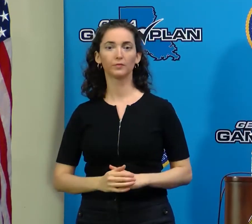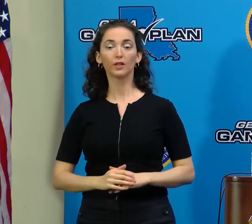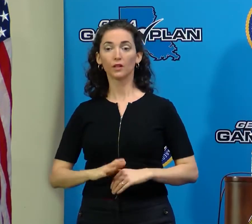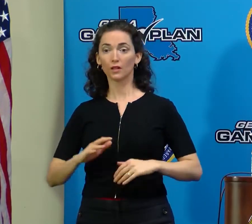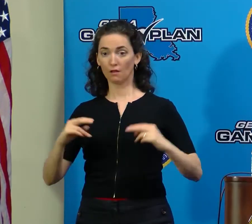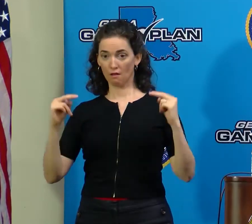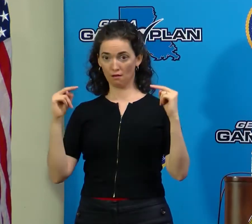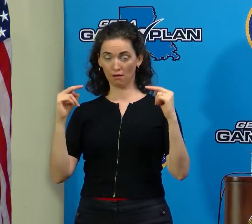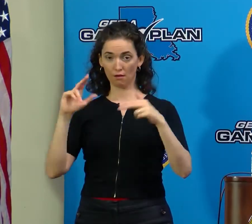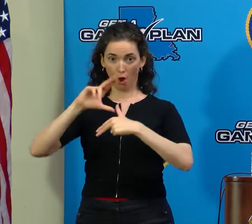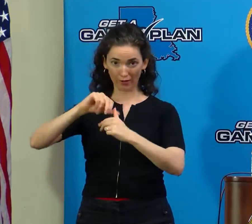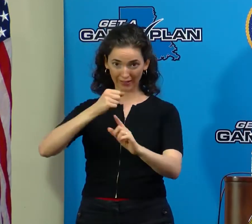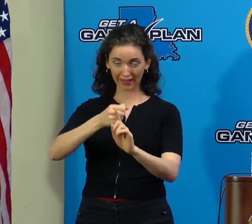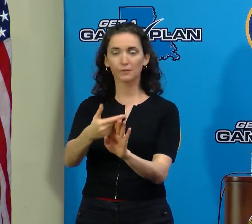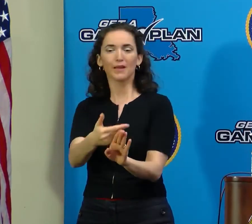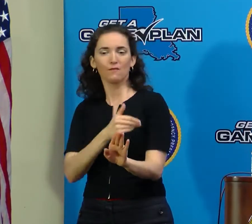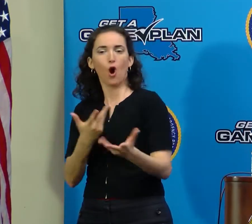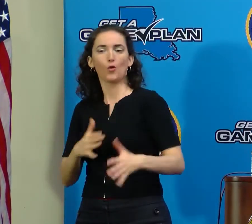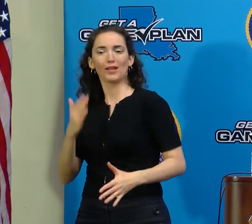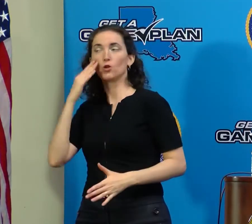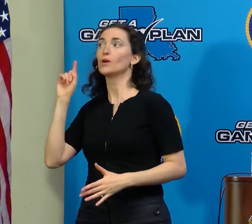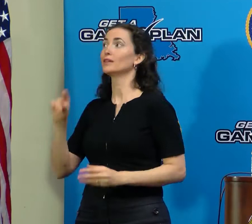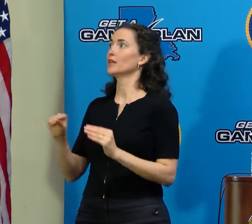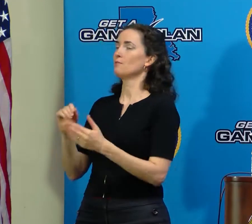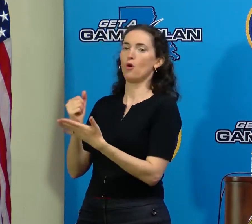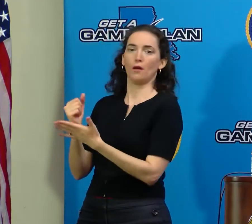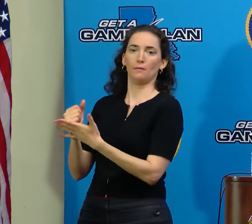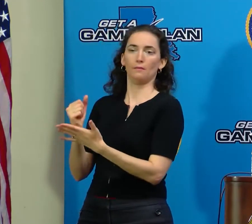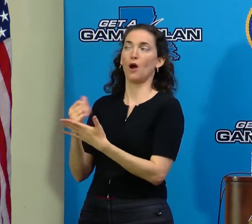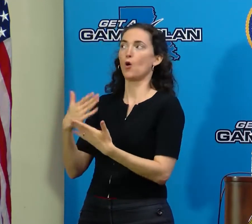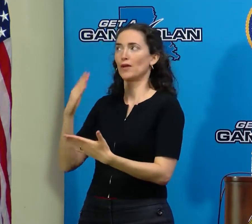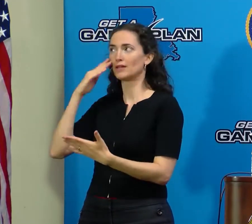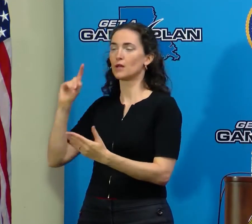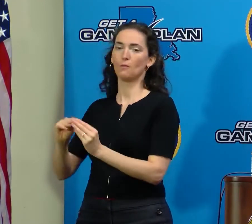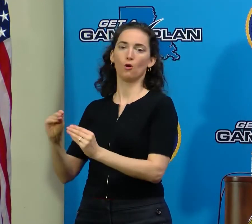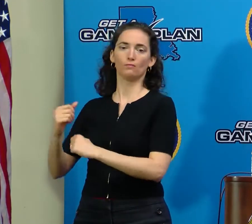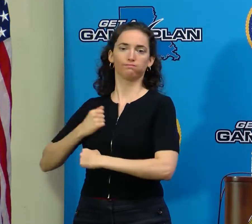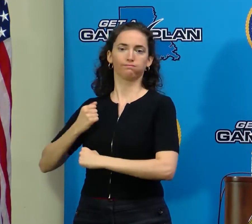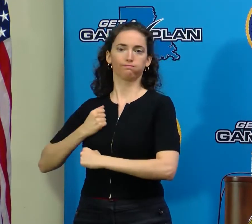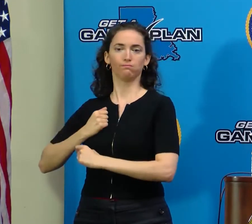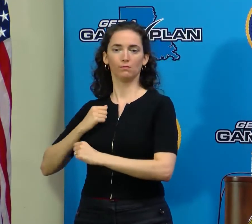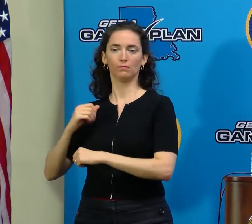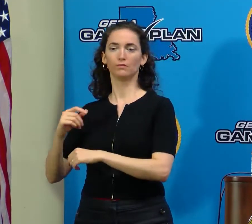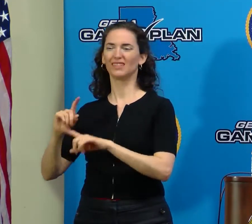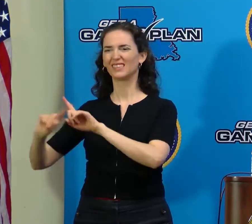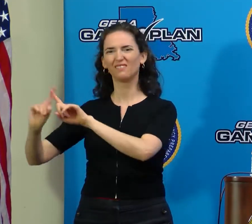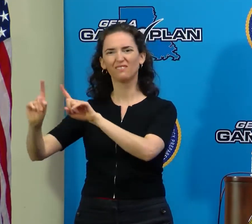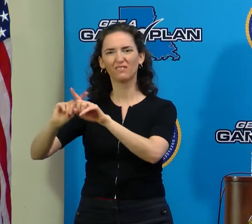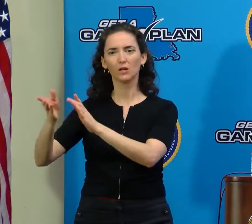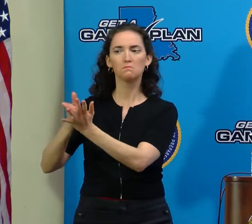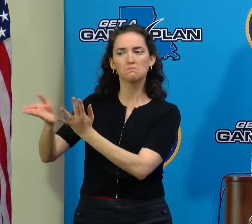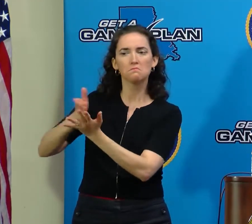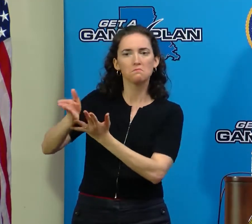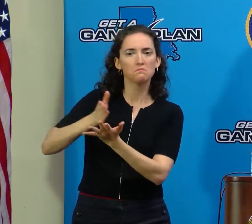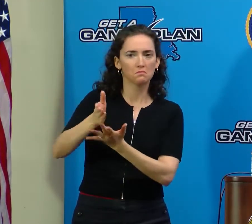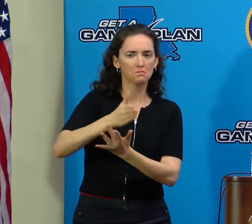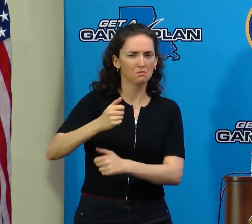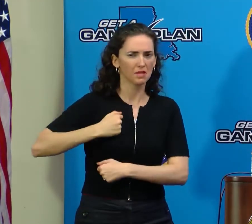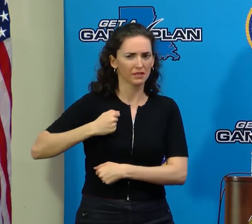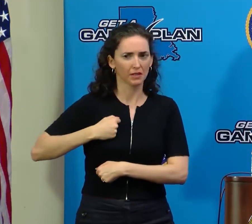hit that additional assistance would be needed in terms of soldiers of different military occupational specialties,